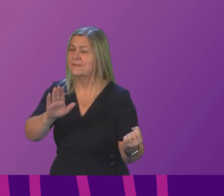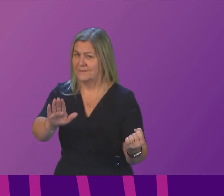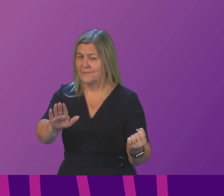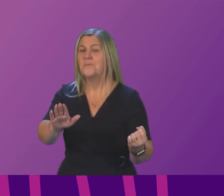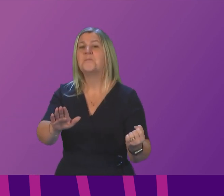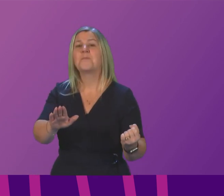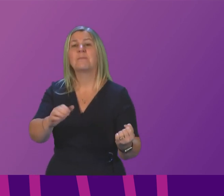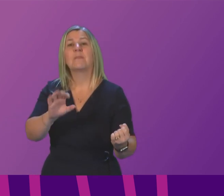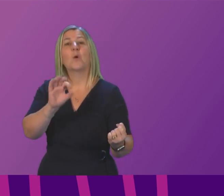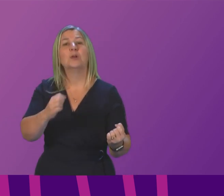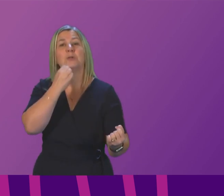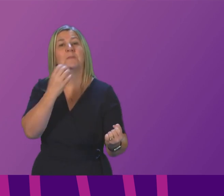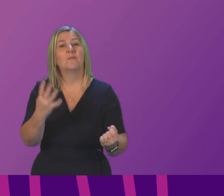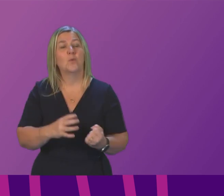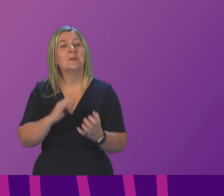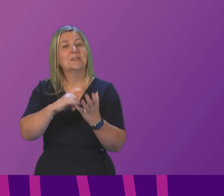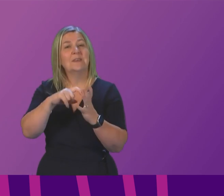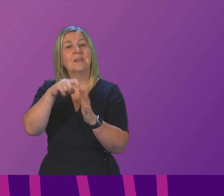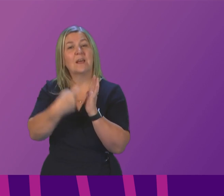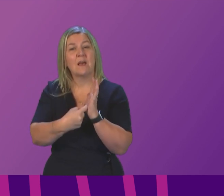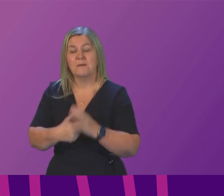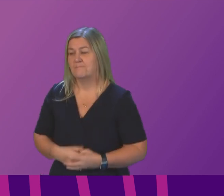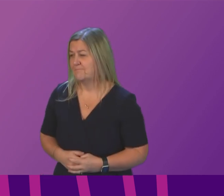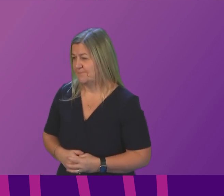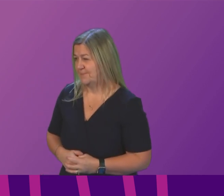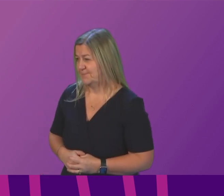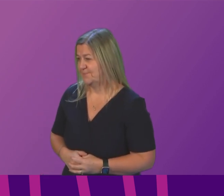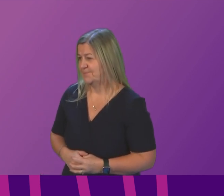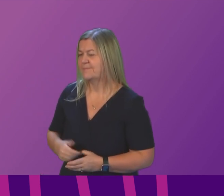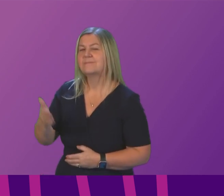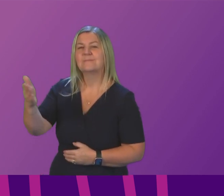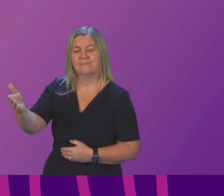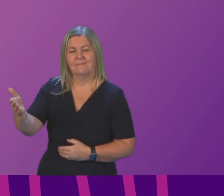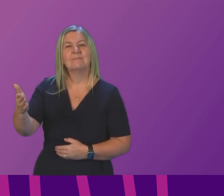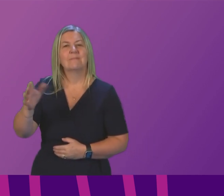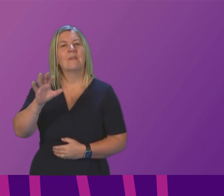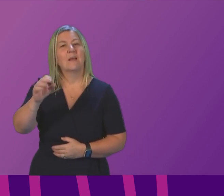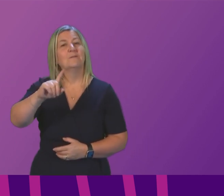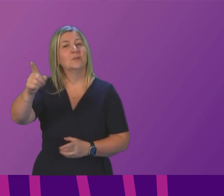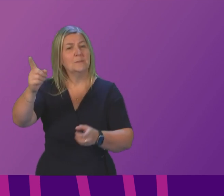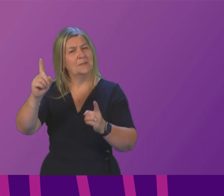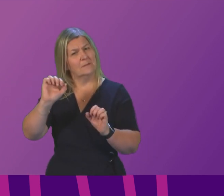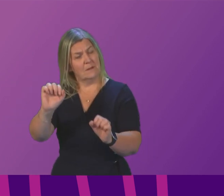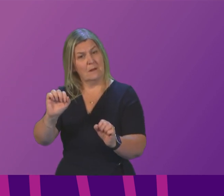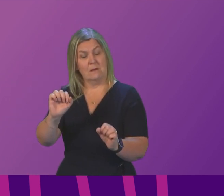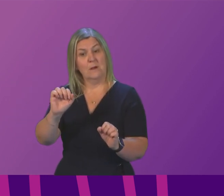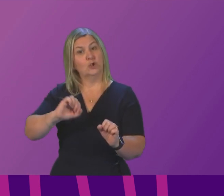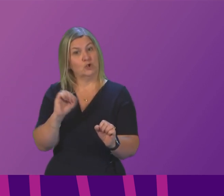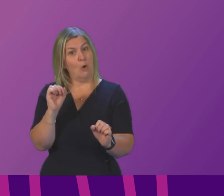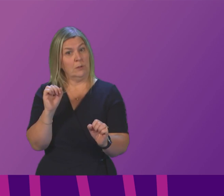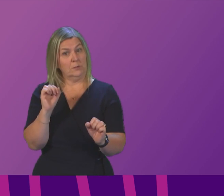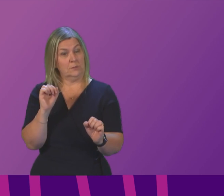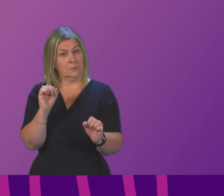on to question number four Stephen Kerr thank you to ask the First Minister whether Scotland is on track to reach